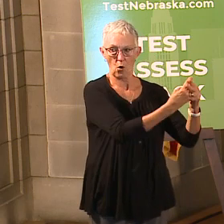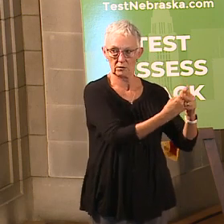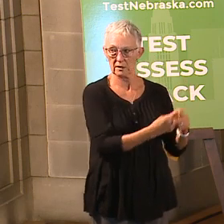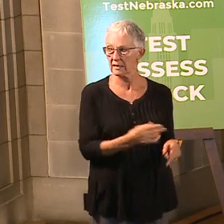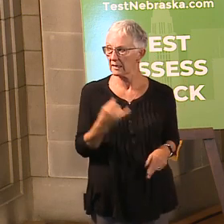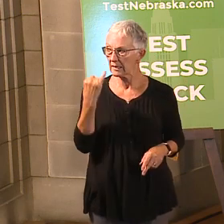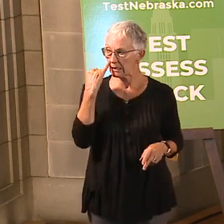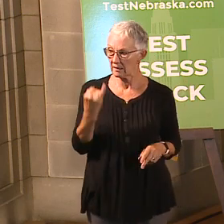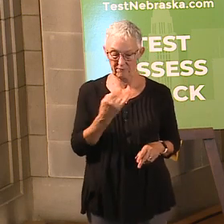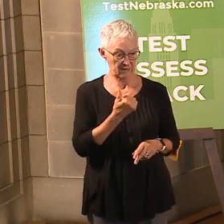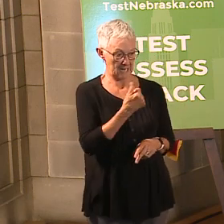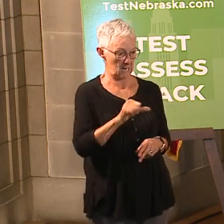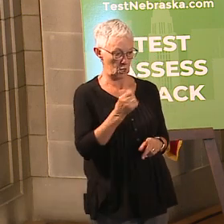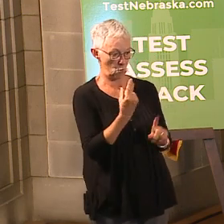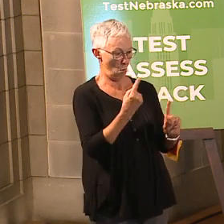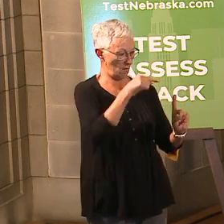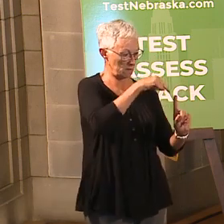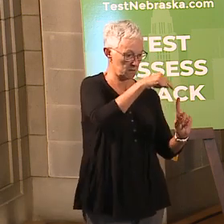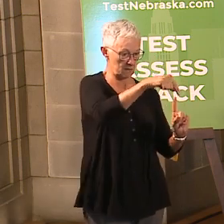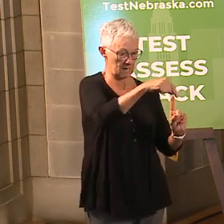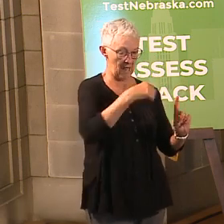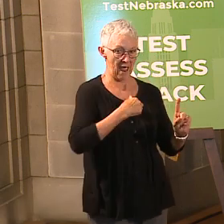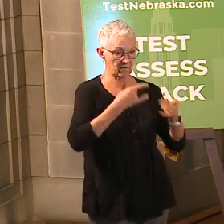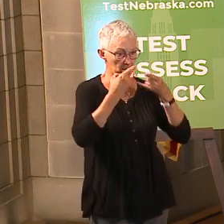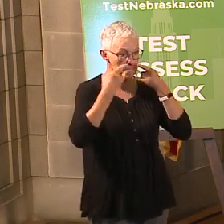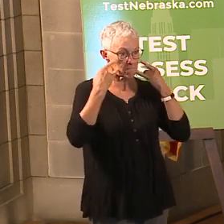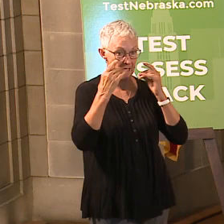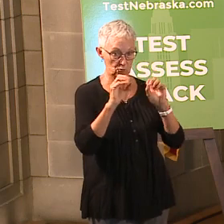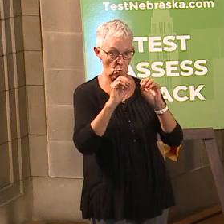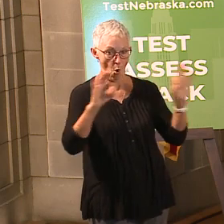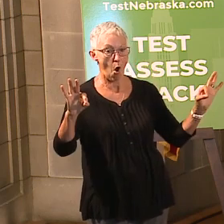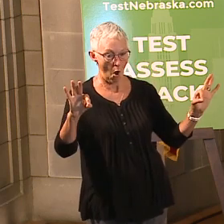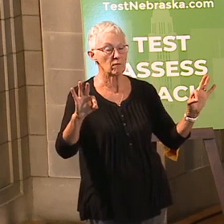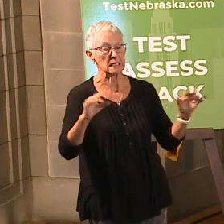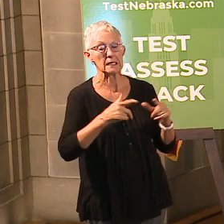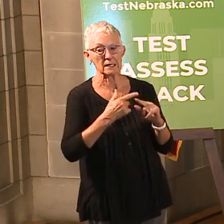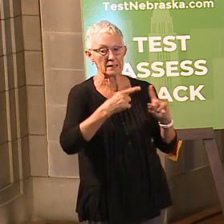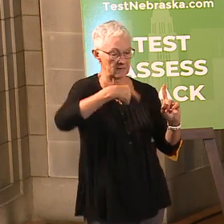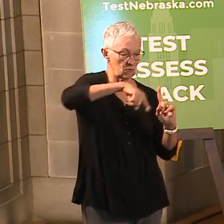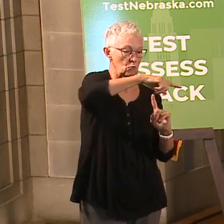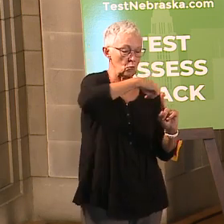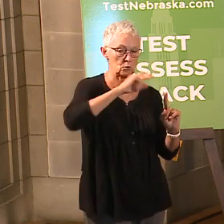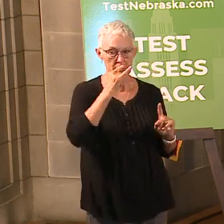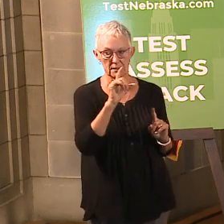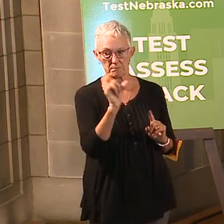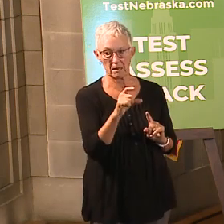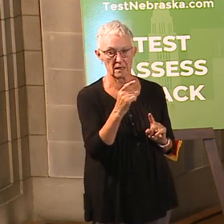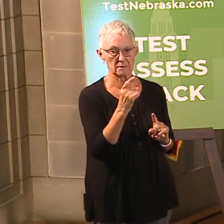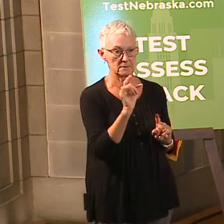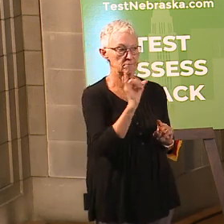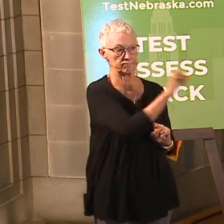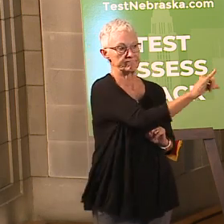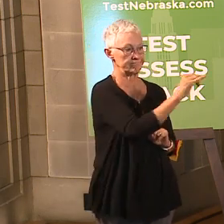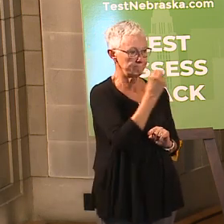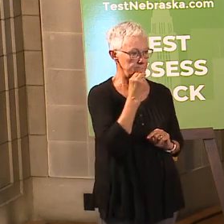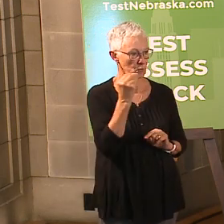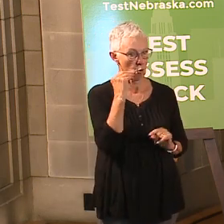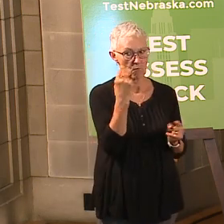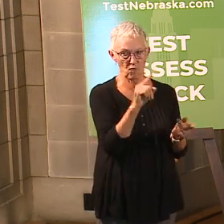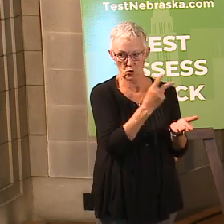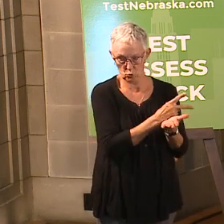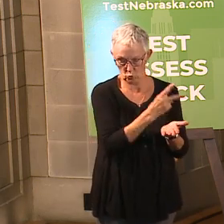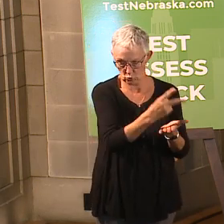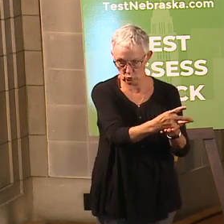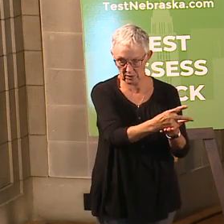fair? Yes. Yeah, okay, so that's fair. So I got it right. So, again, folks, that's kind of what we're doing is giving some more flexibility for schools